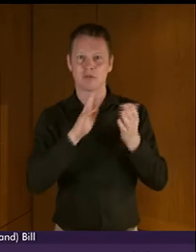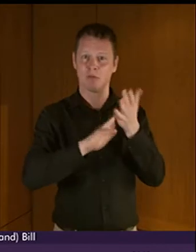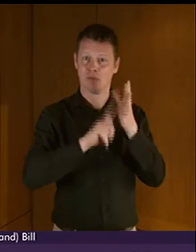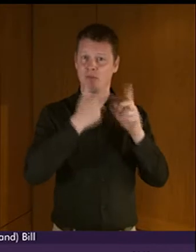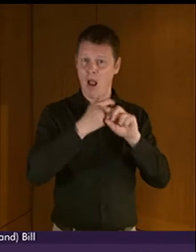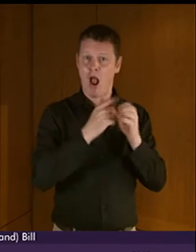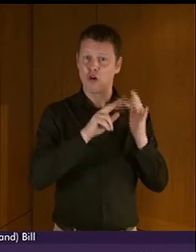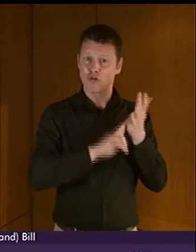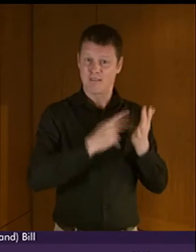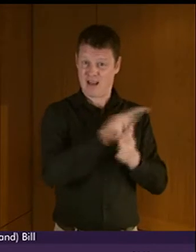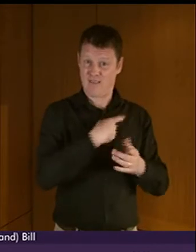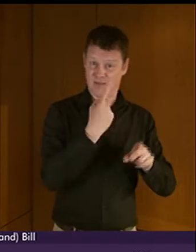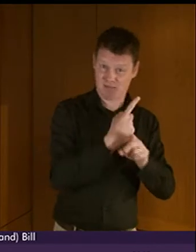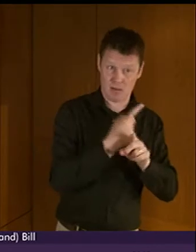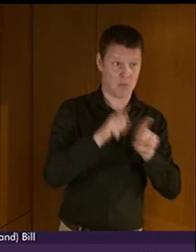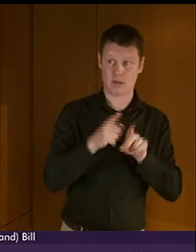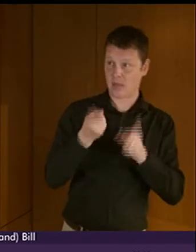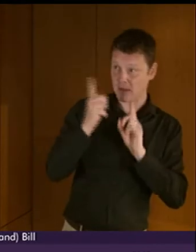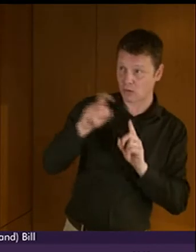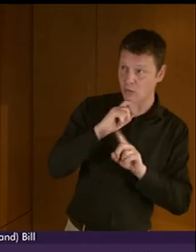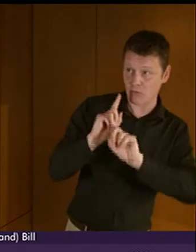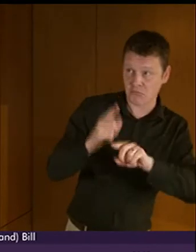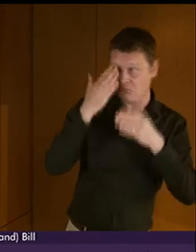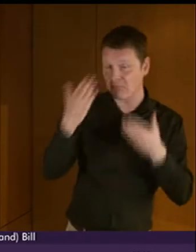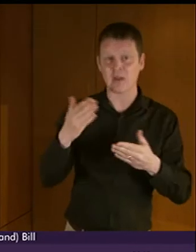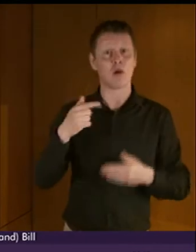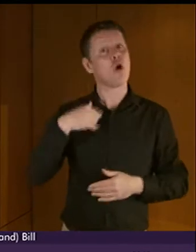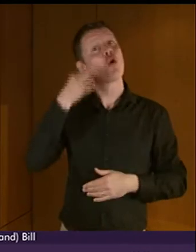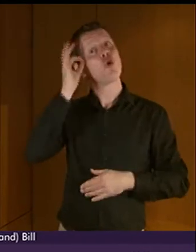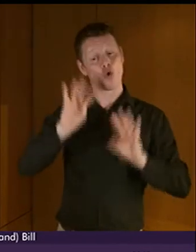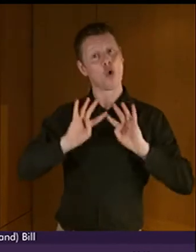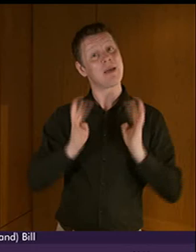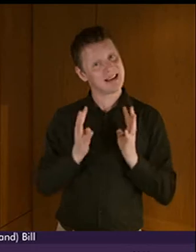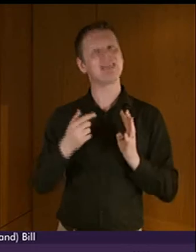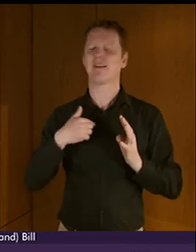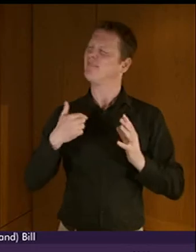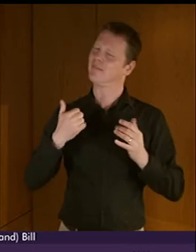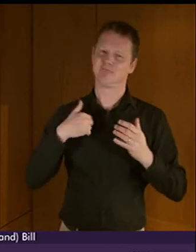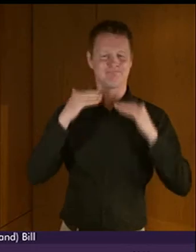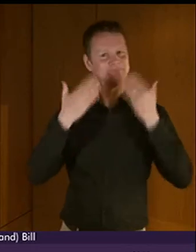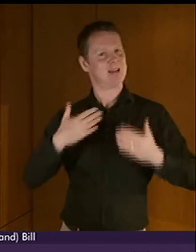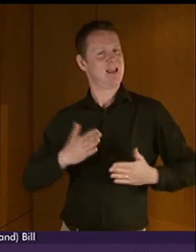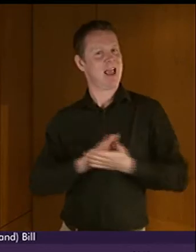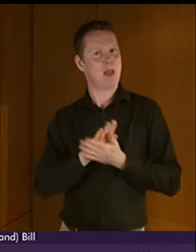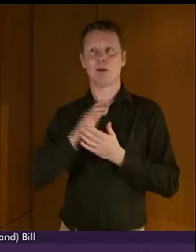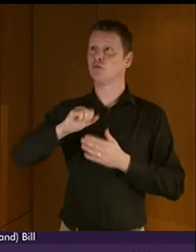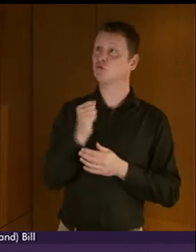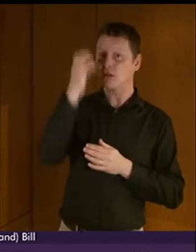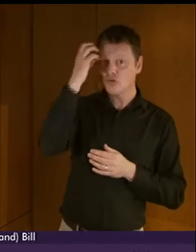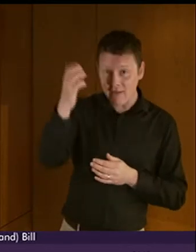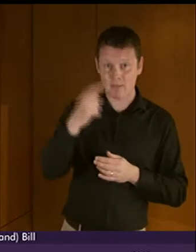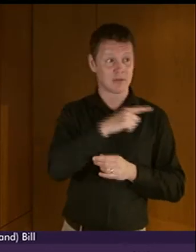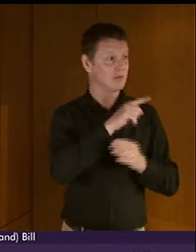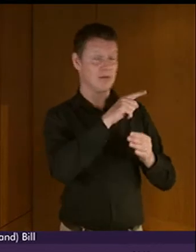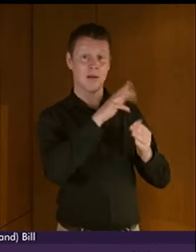and any the Minister may mention in his contribution. The Committee welcomes the fact that the Scottish Government, and indeed the Member in charge, have shown willingness to work together